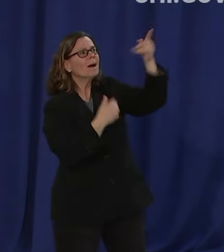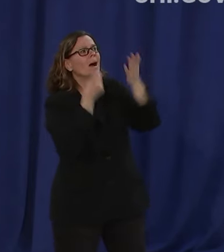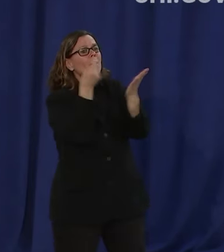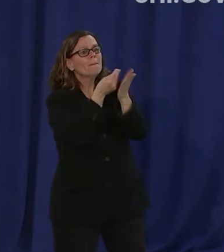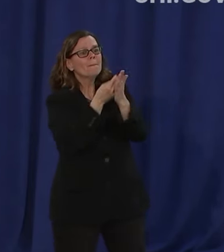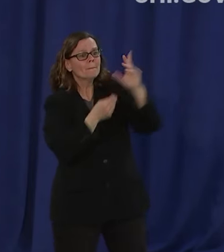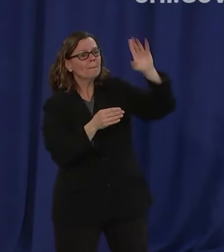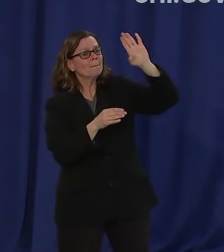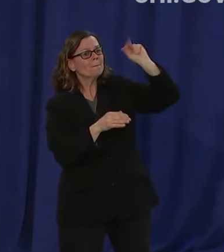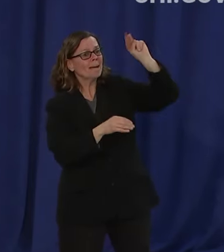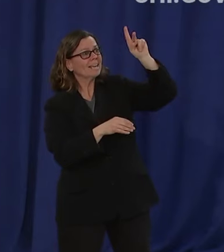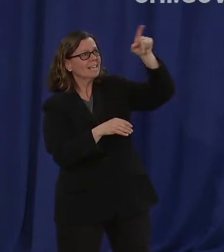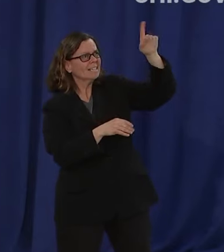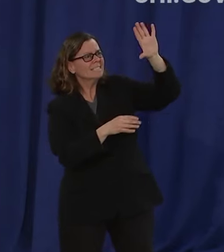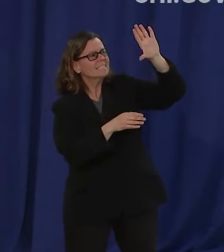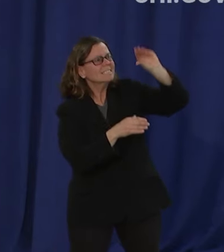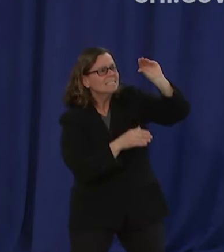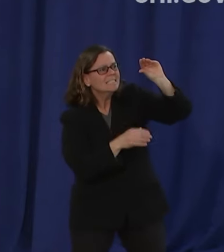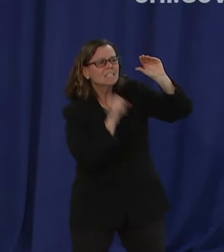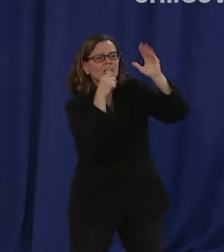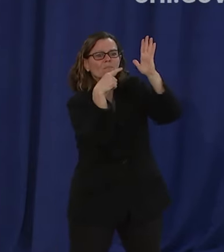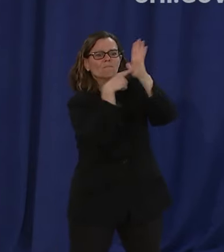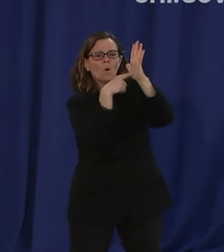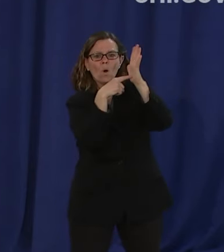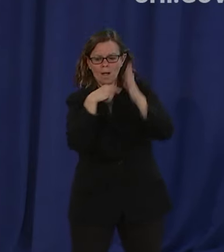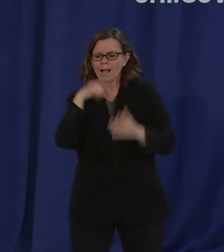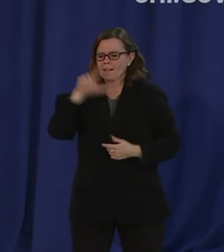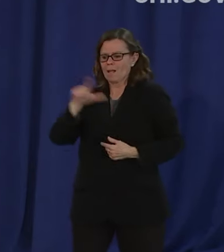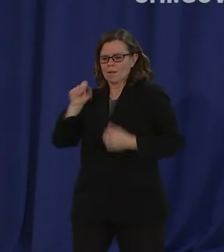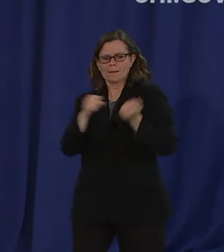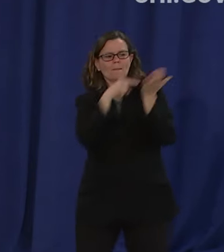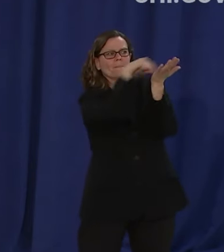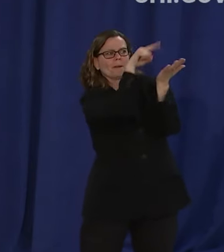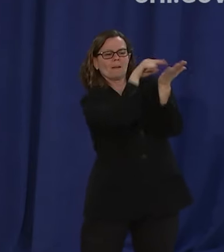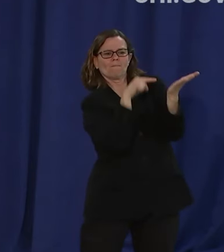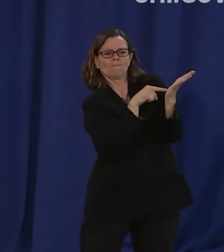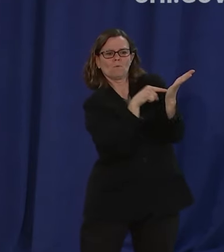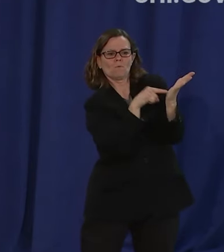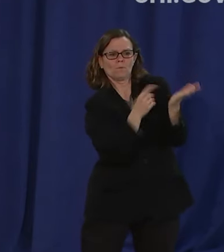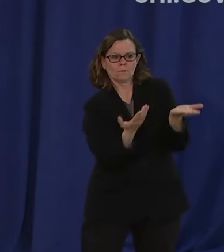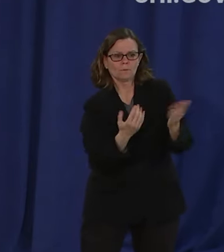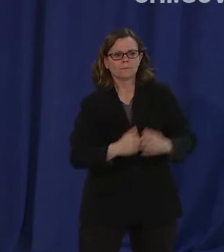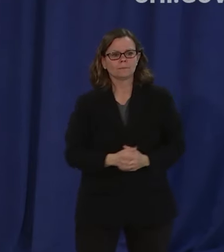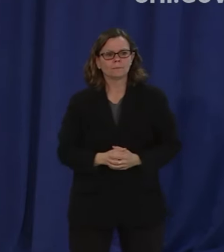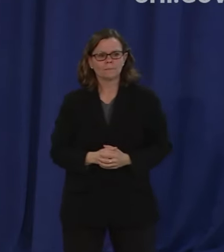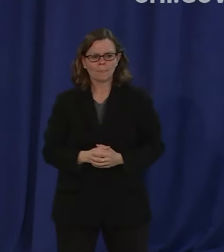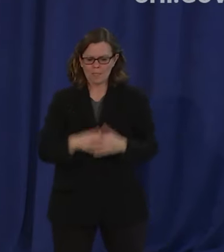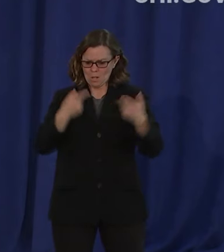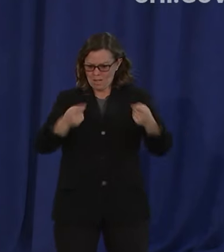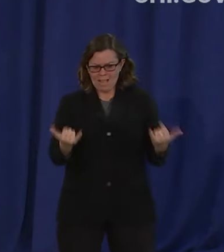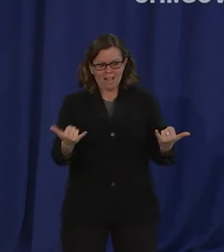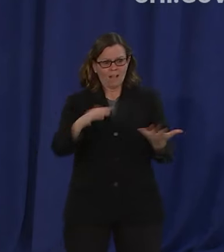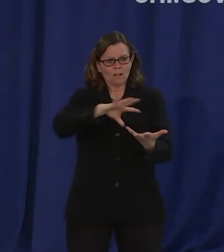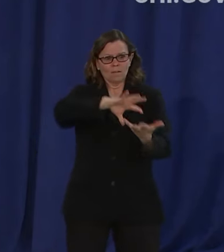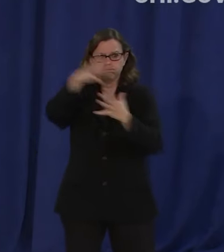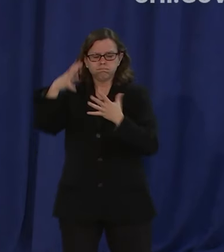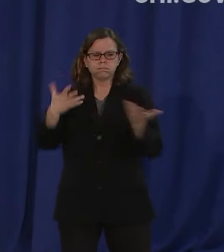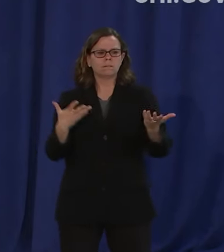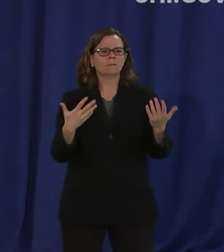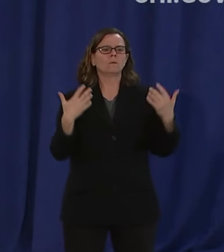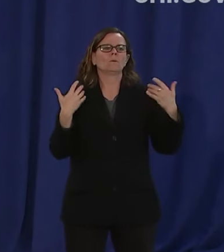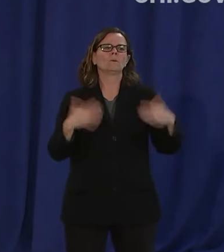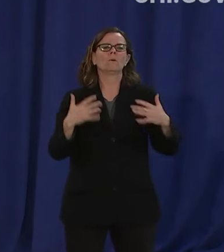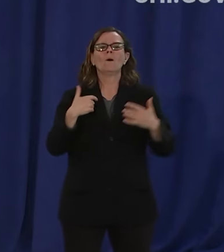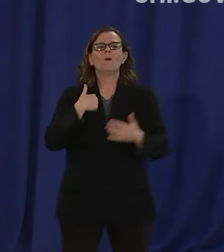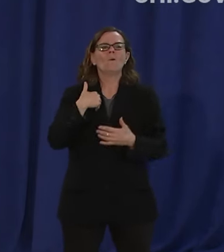we don't do that and we only solve one part of the equation we're going to cause undue harm on other people that are also part